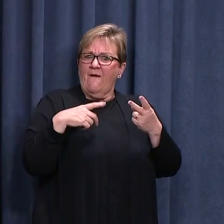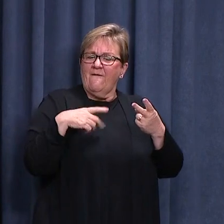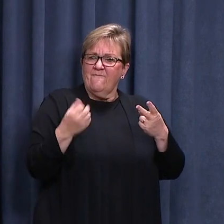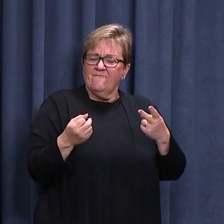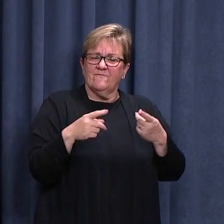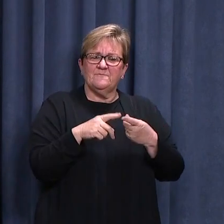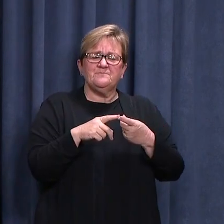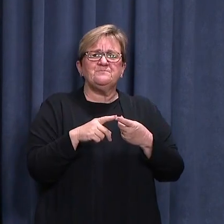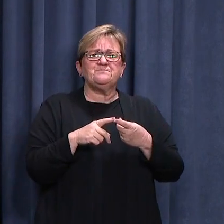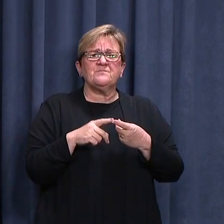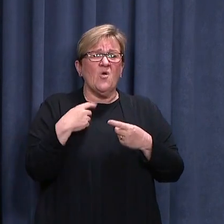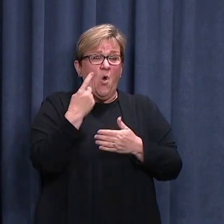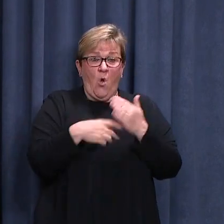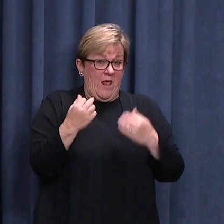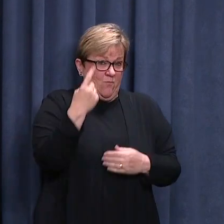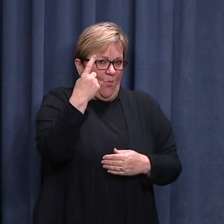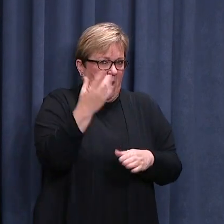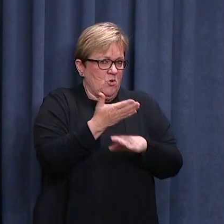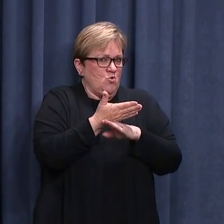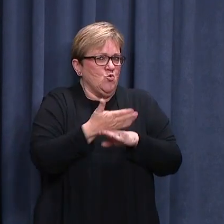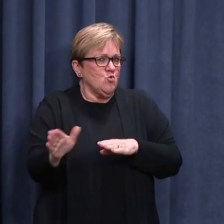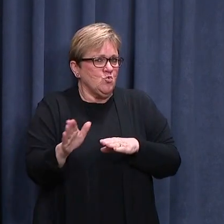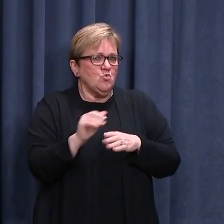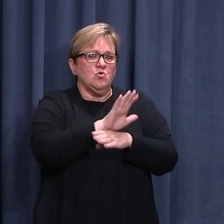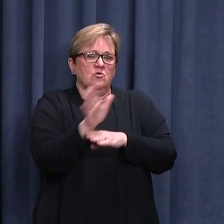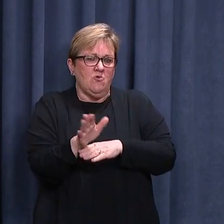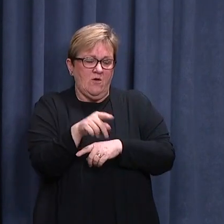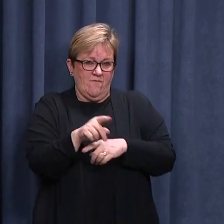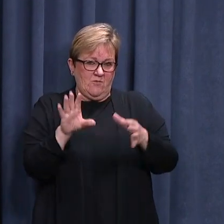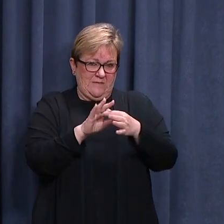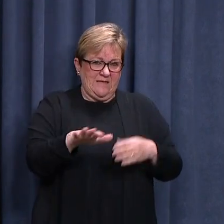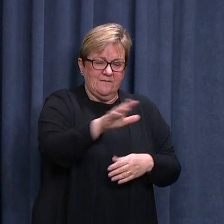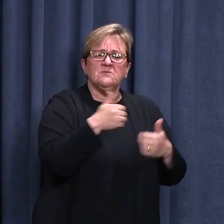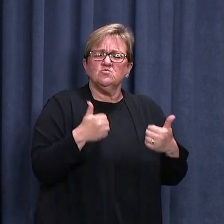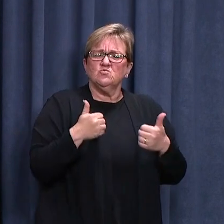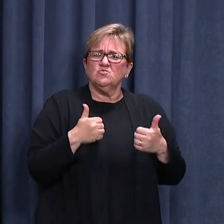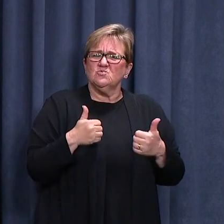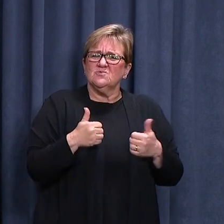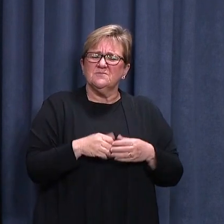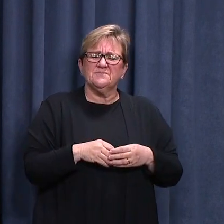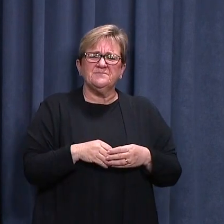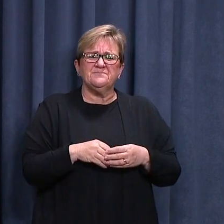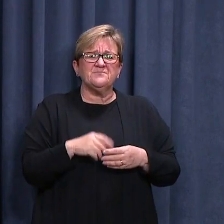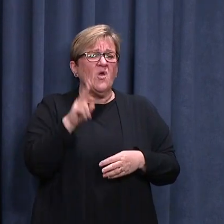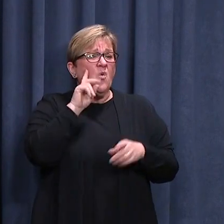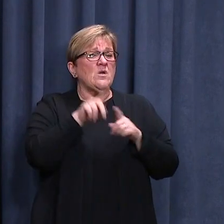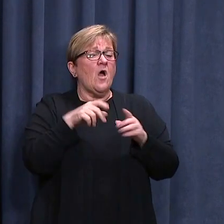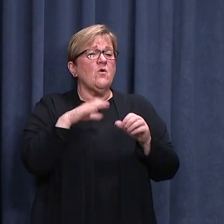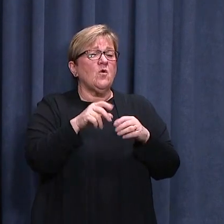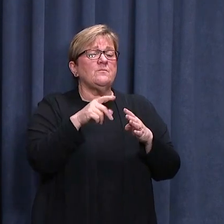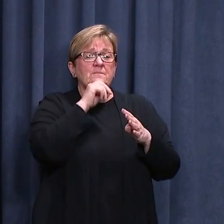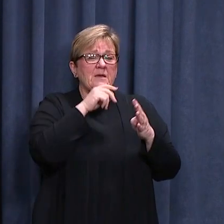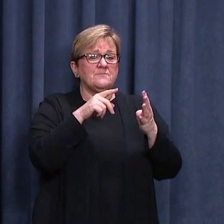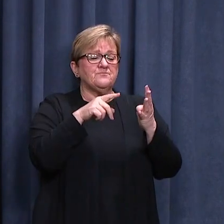levels. The fact we have only had one new related community case is encouraging. It appears we have caught case